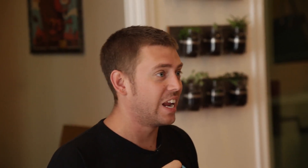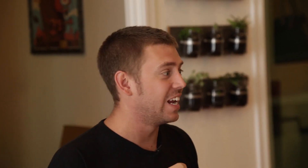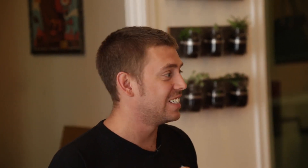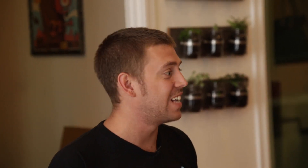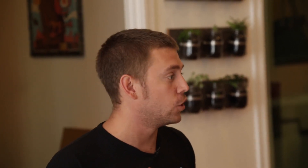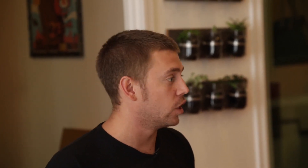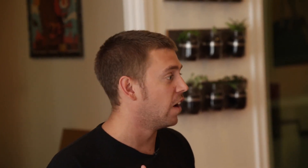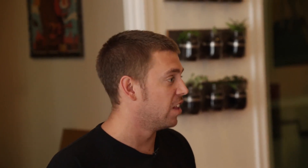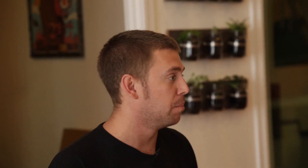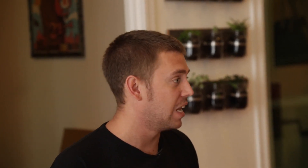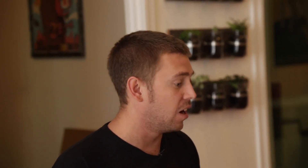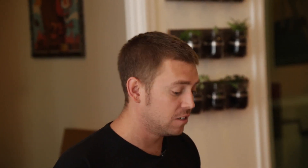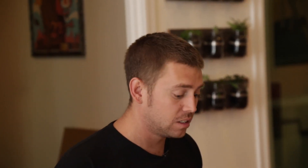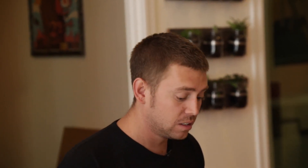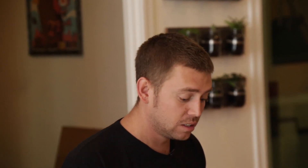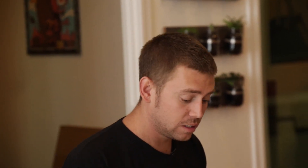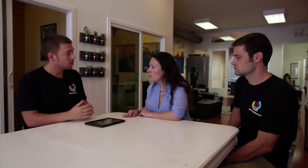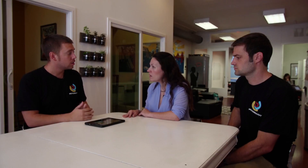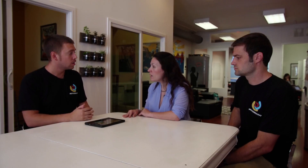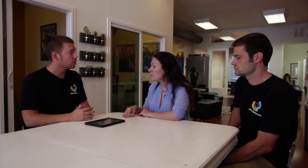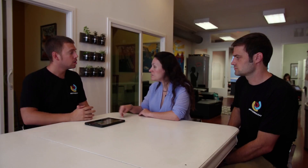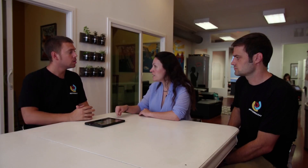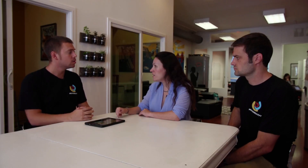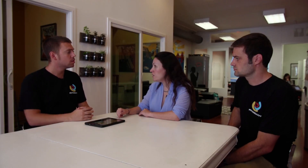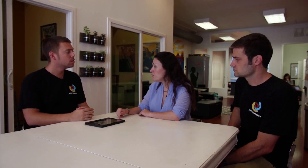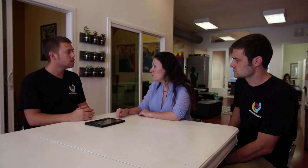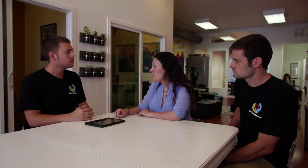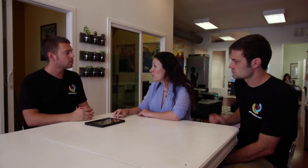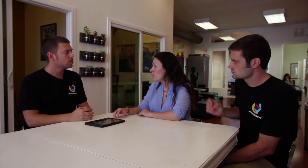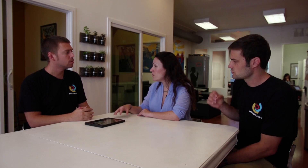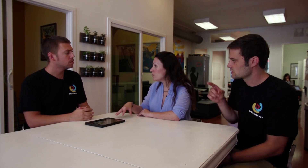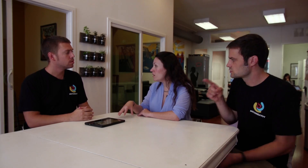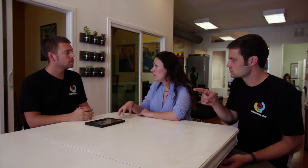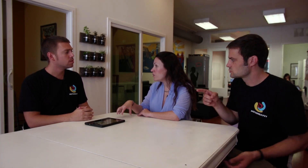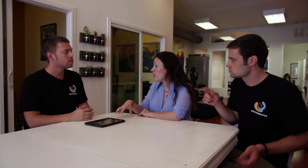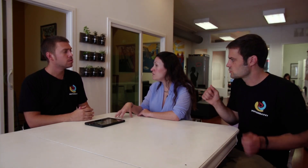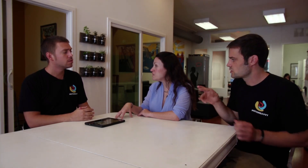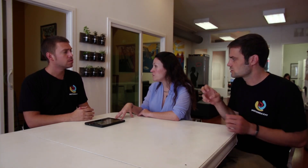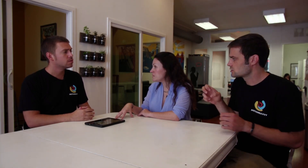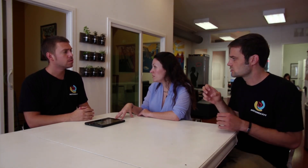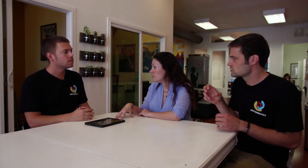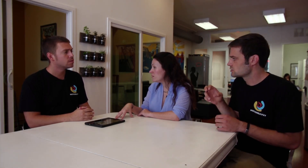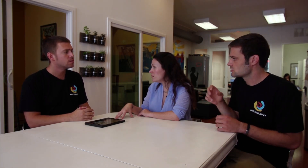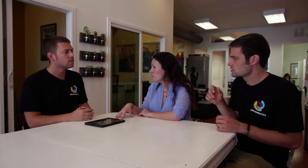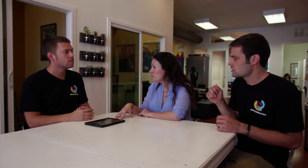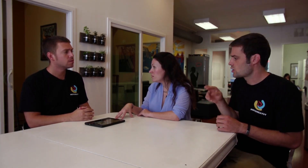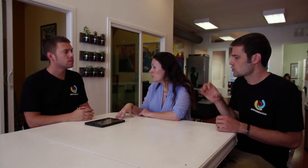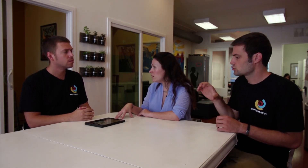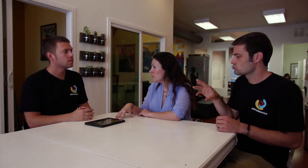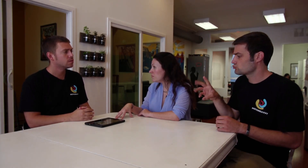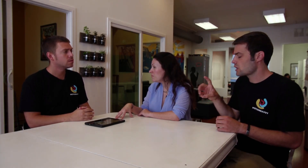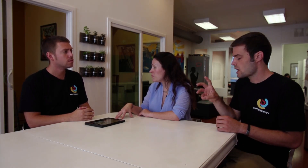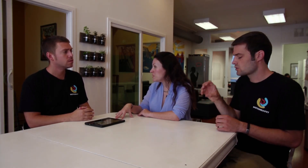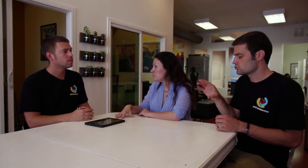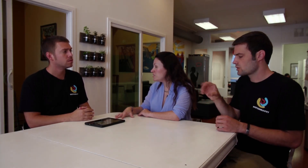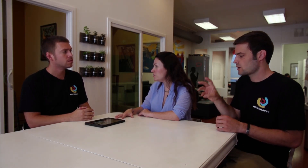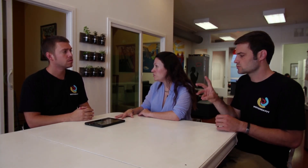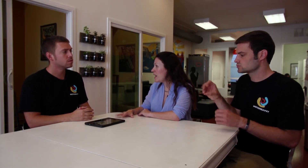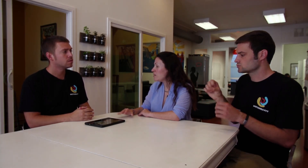an extension of themselves. And I understand that you are crowdsourcing information to add